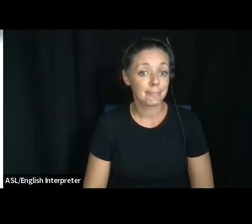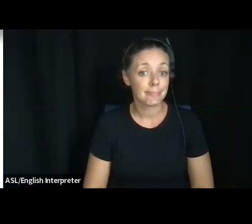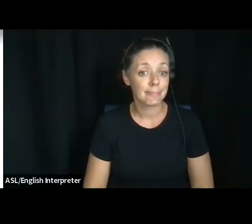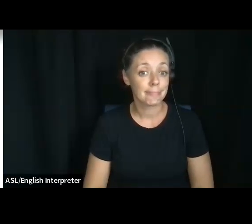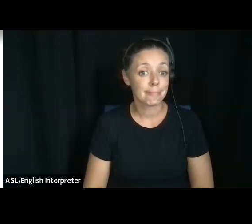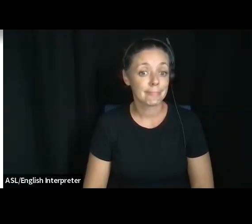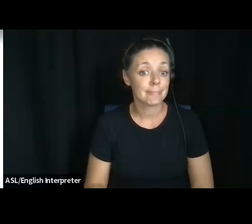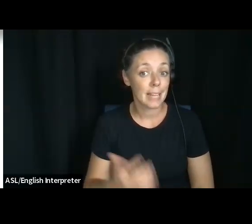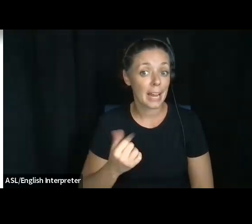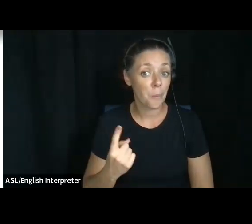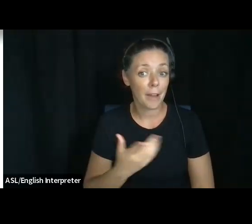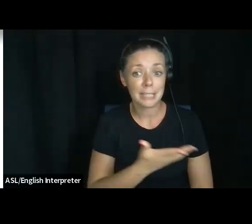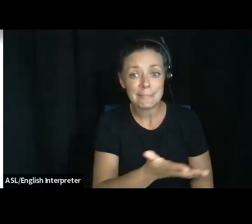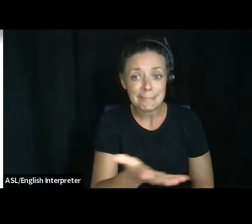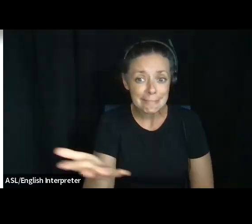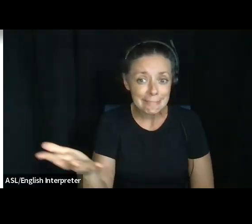Anybody